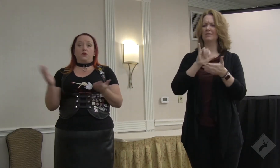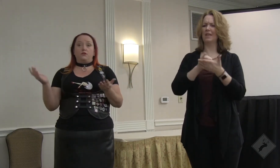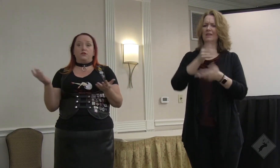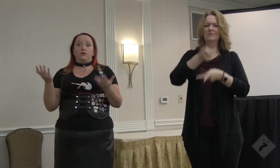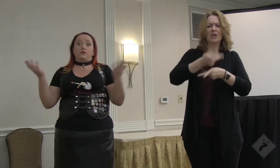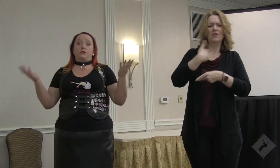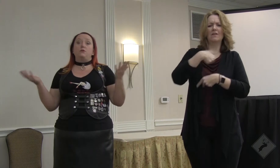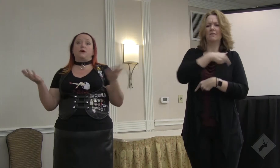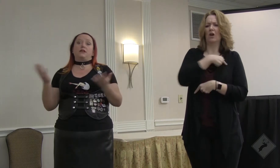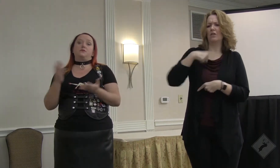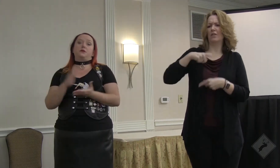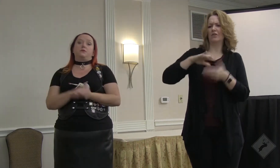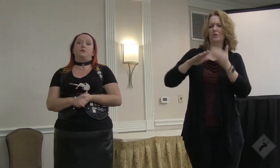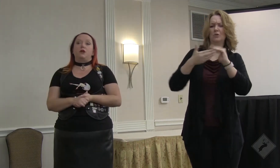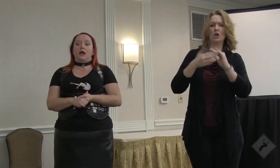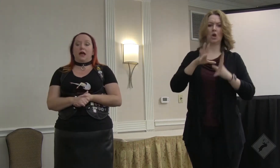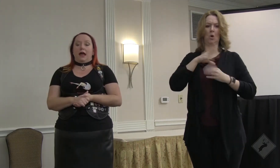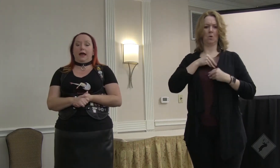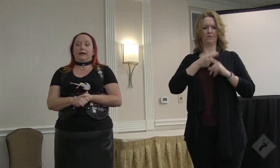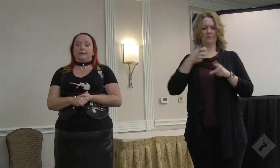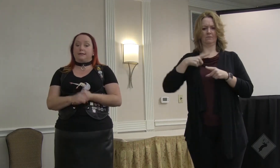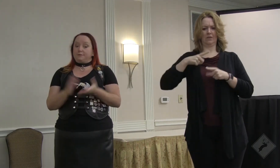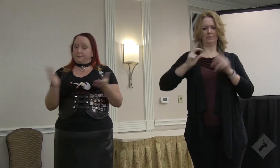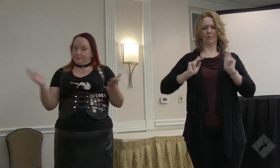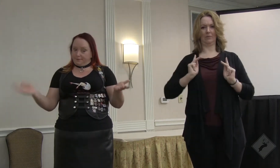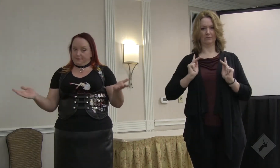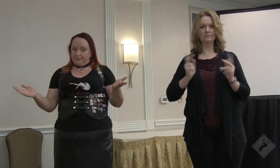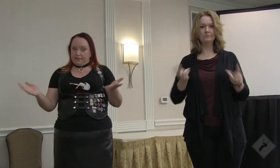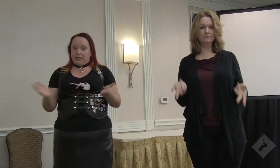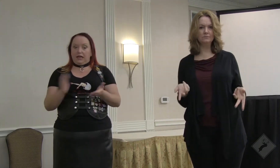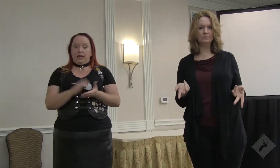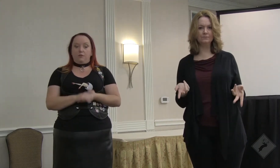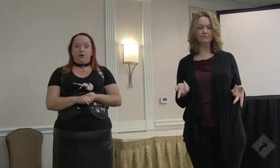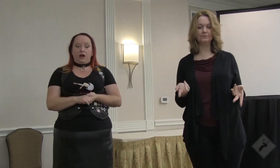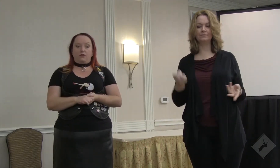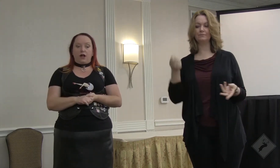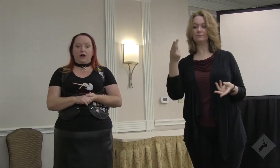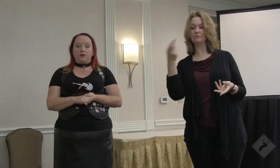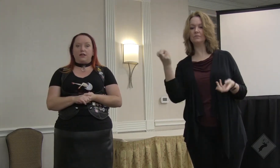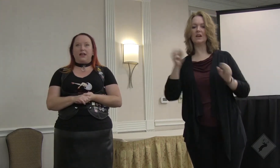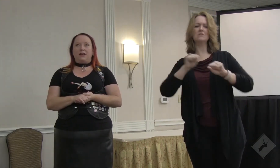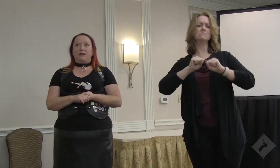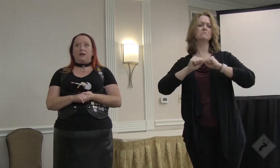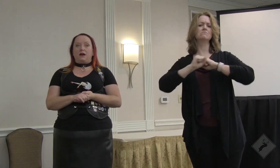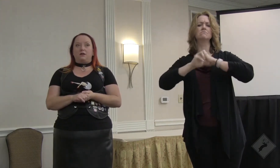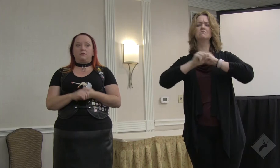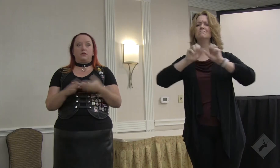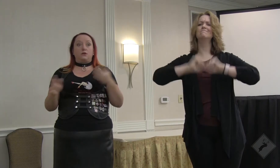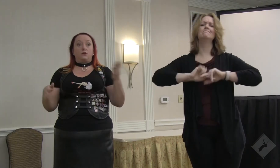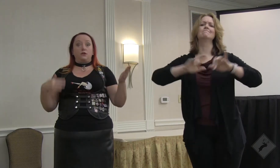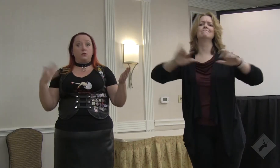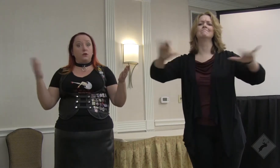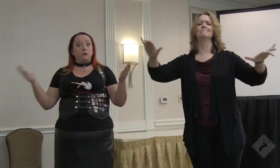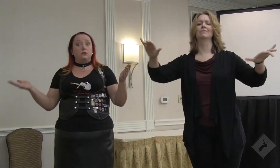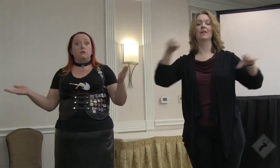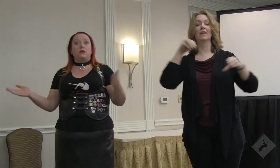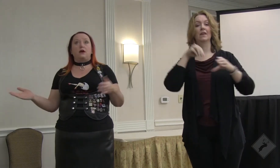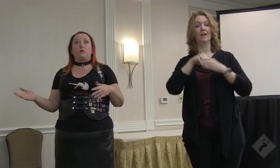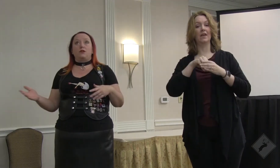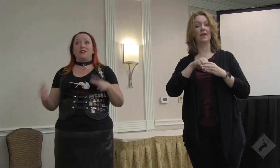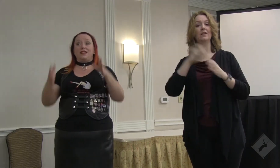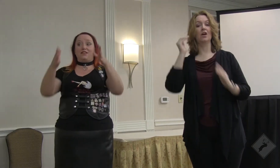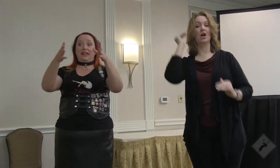community for years and years. He's owned by leather people. And he put out flyers in an adult toy store